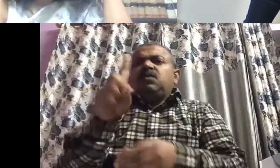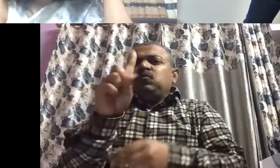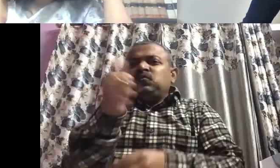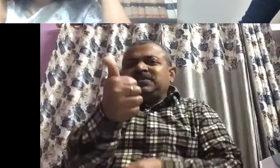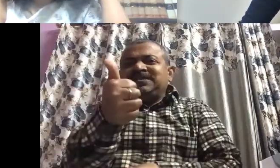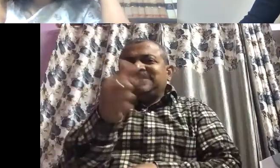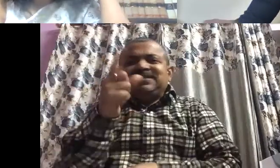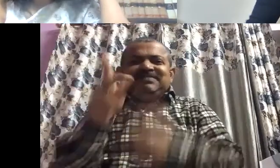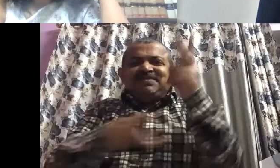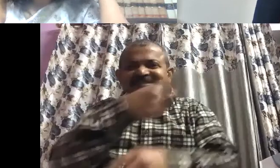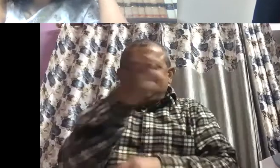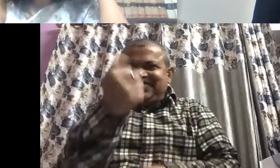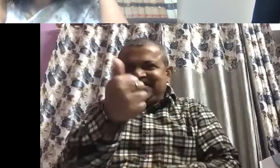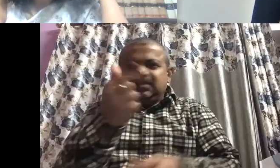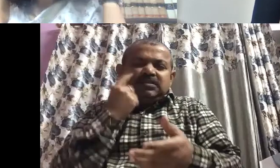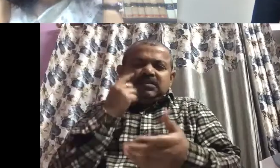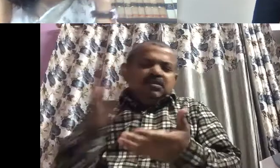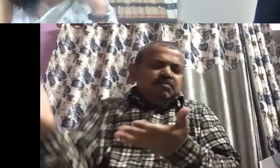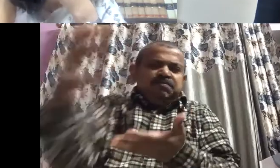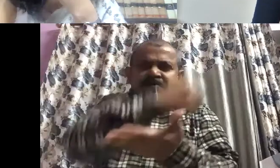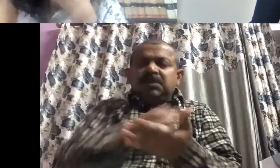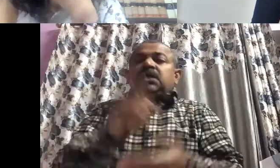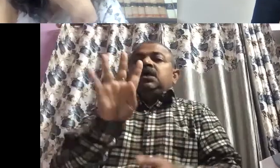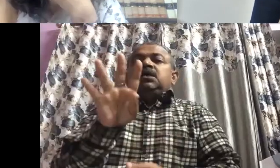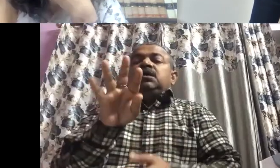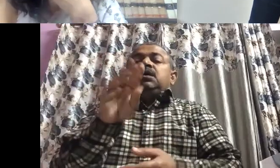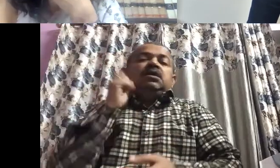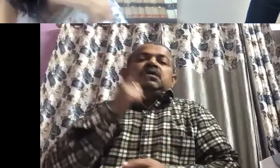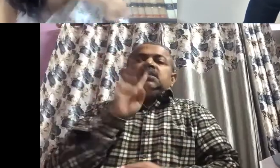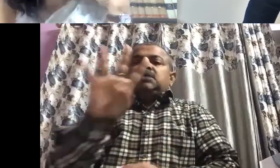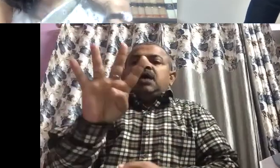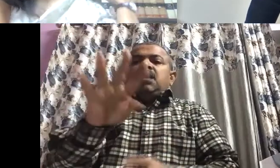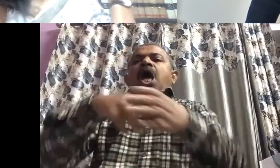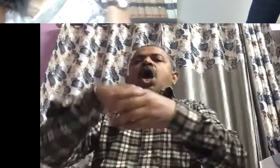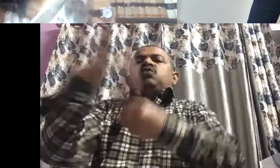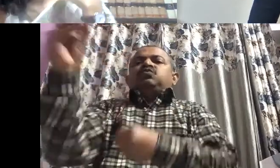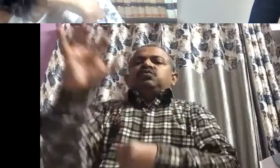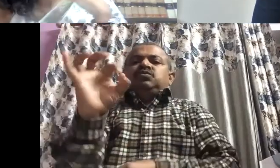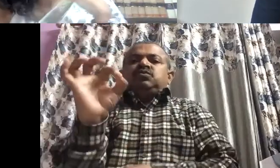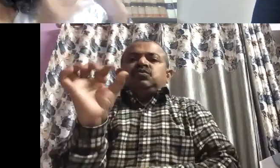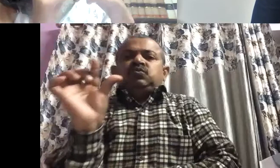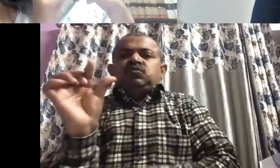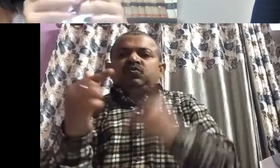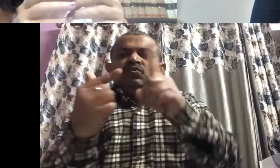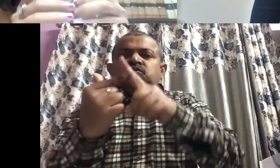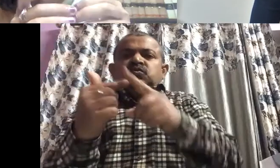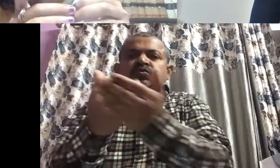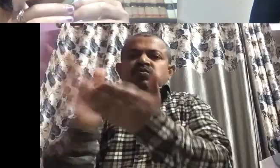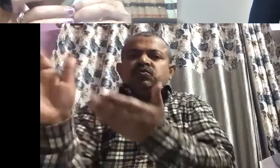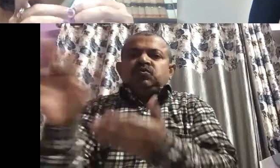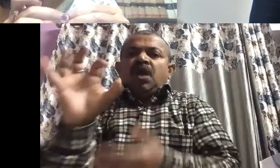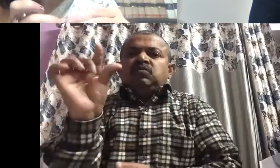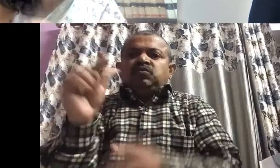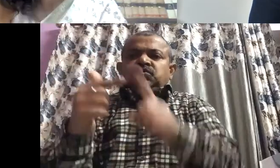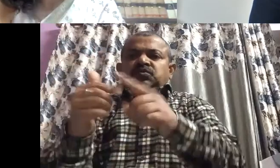asked them if I need their details so that whether they are deaf or normal people. And I decided to complain about those people and I the